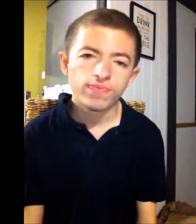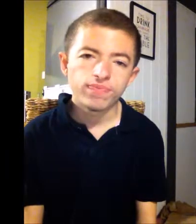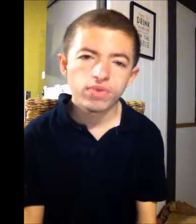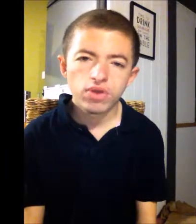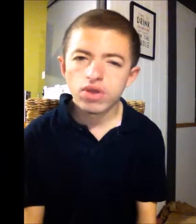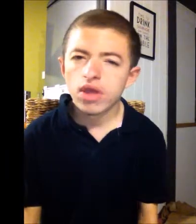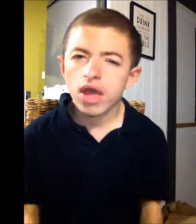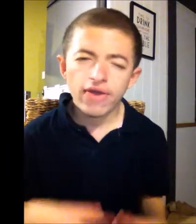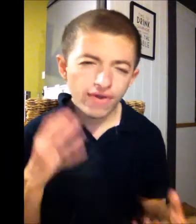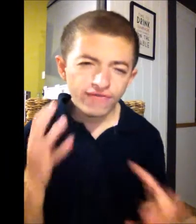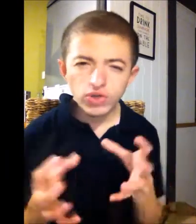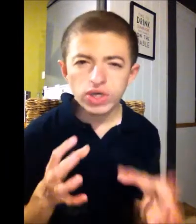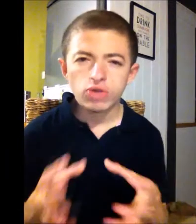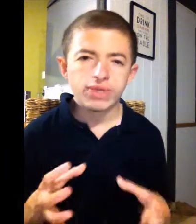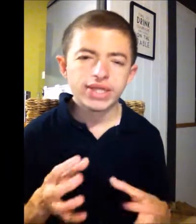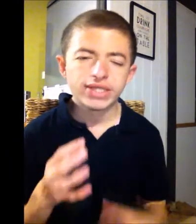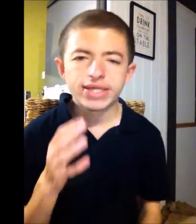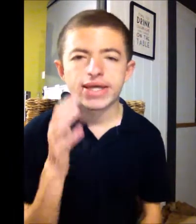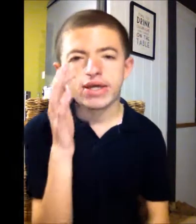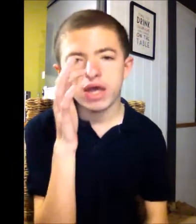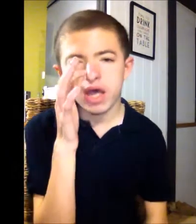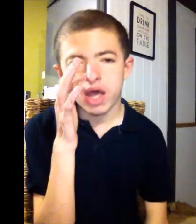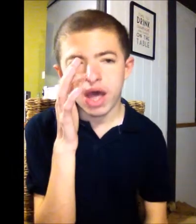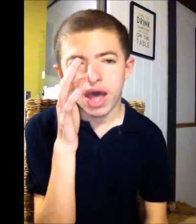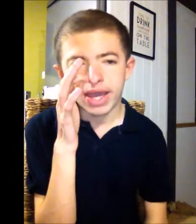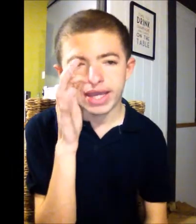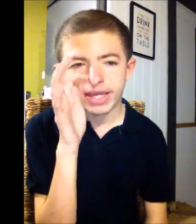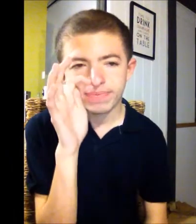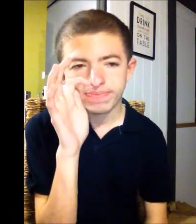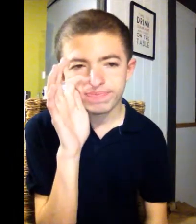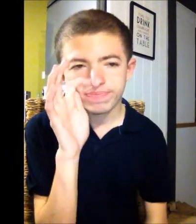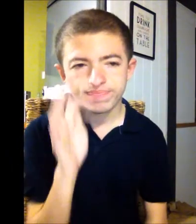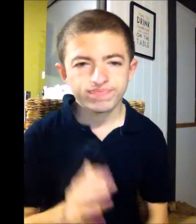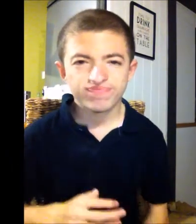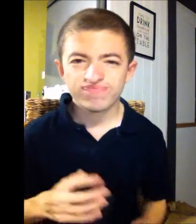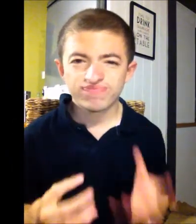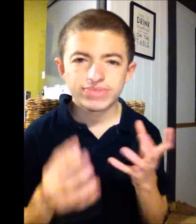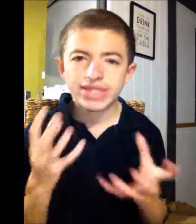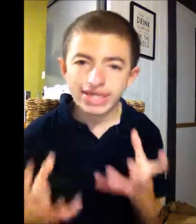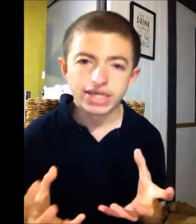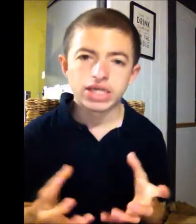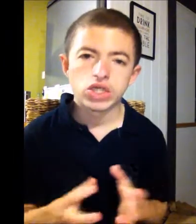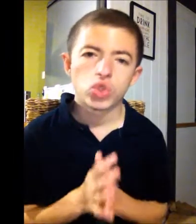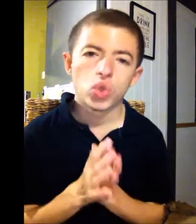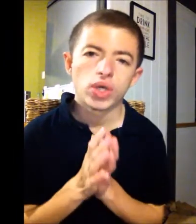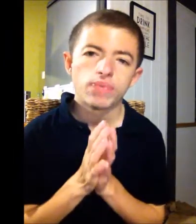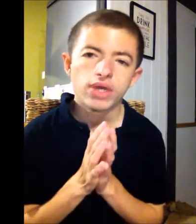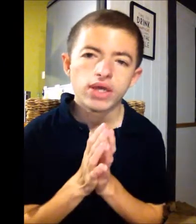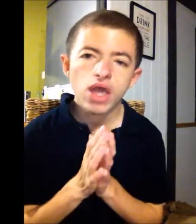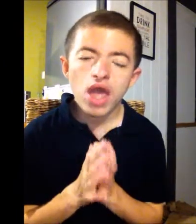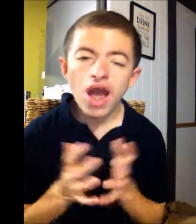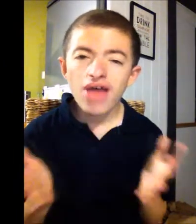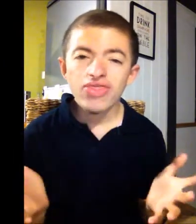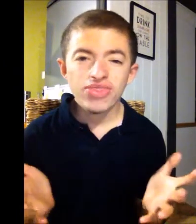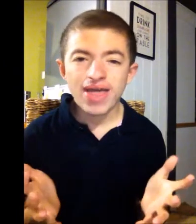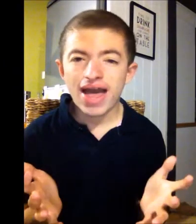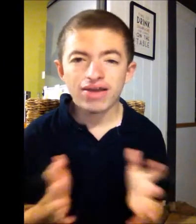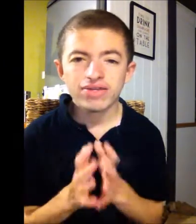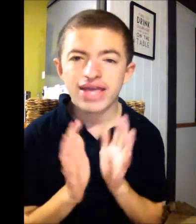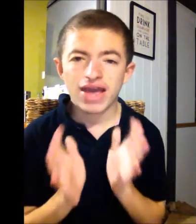a few little bits that I didn't enjoy. But other than that, yeah,